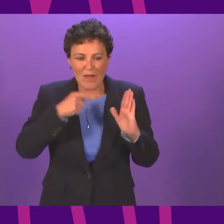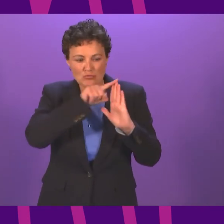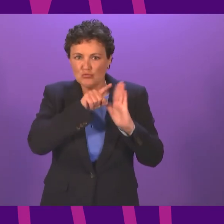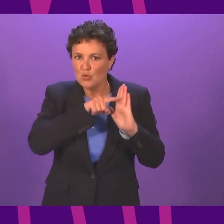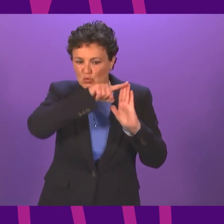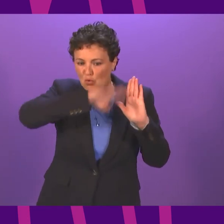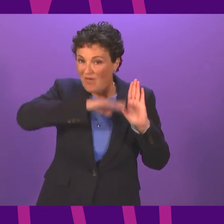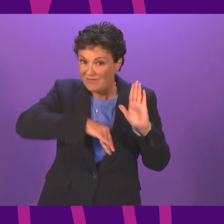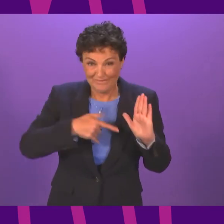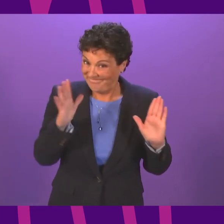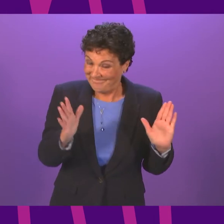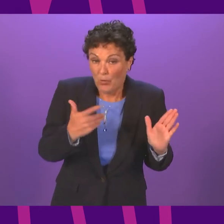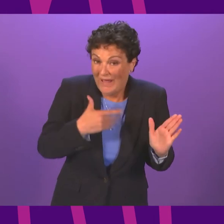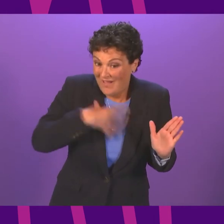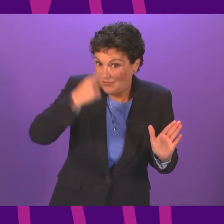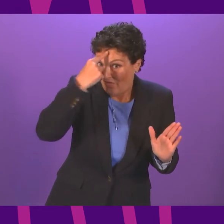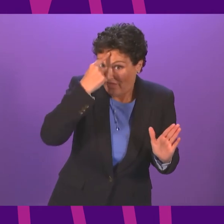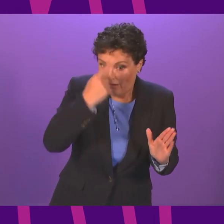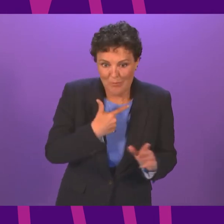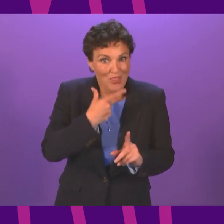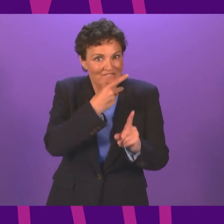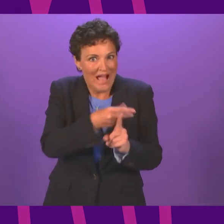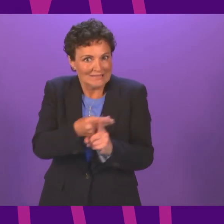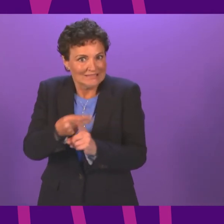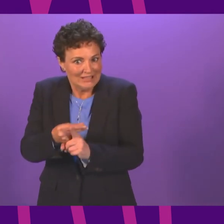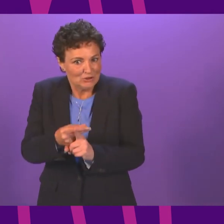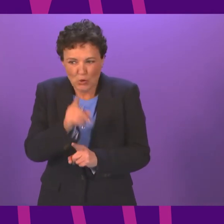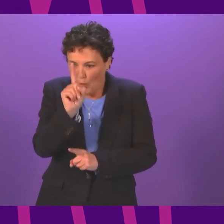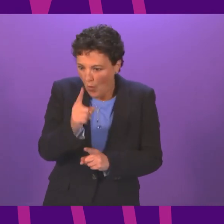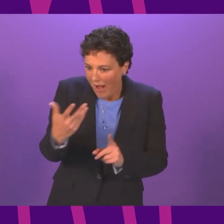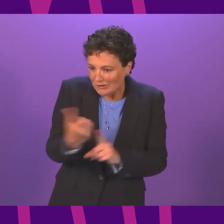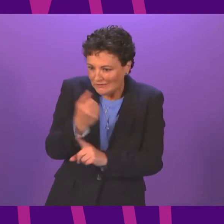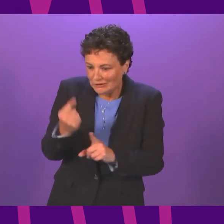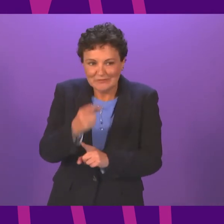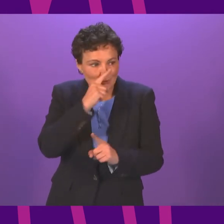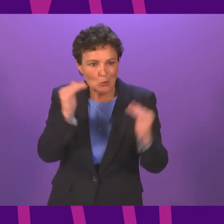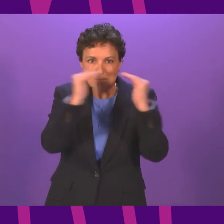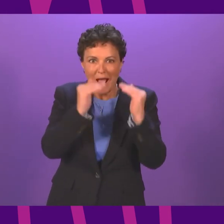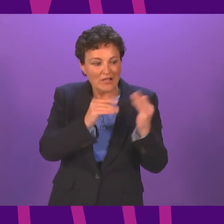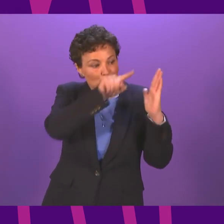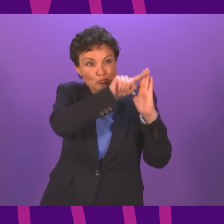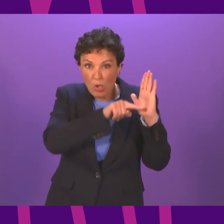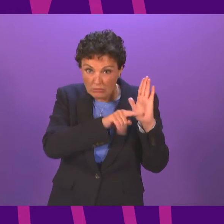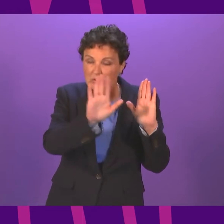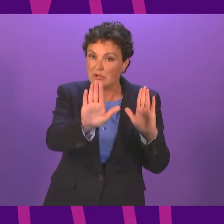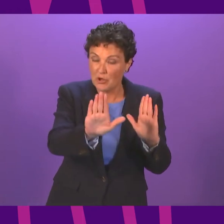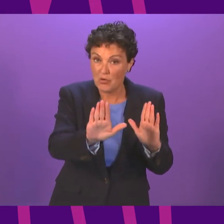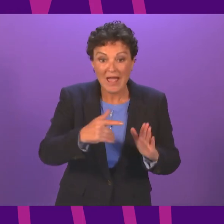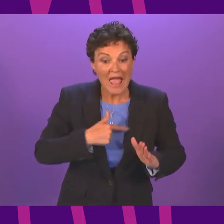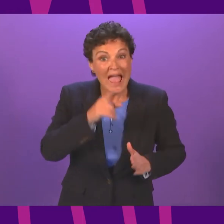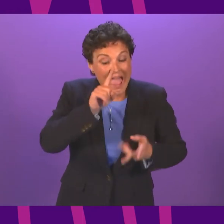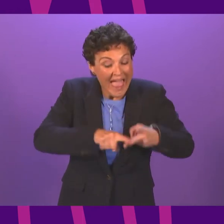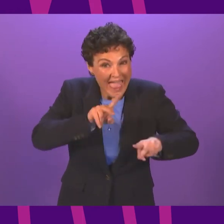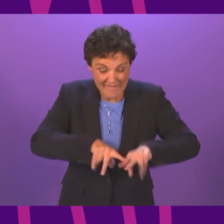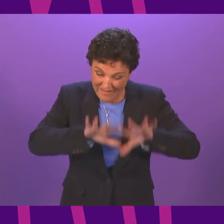is a significant factor. So, I want to set out now the milestones we will reach in the coming weeks, assuming, of course, that supplies are as